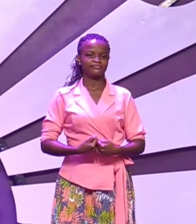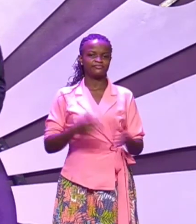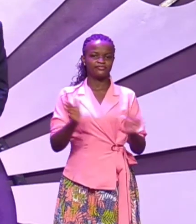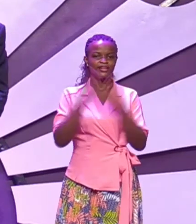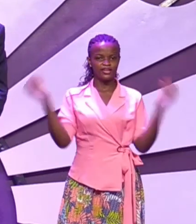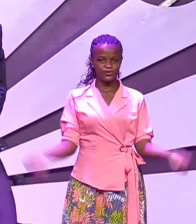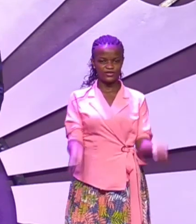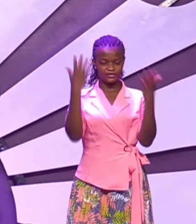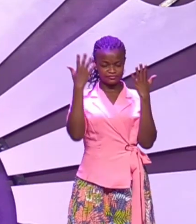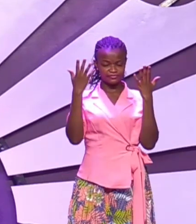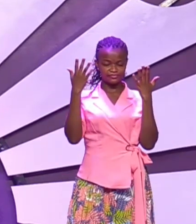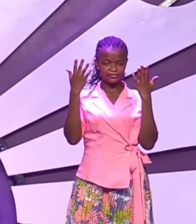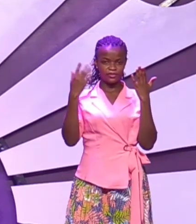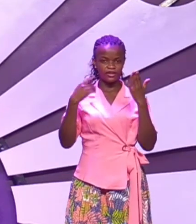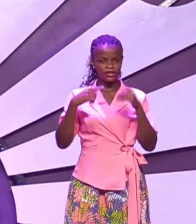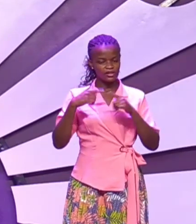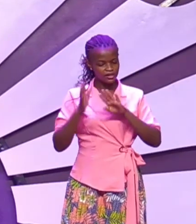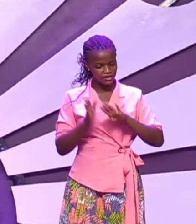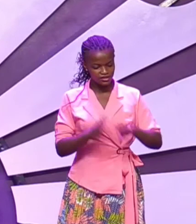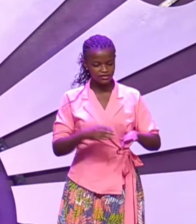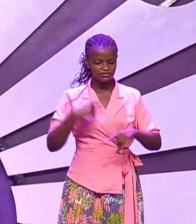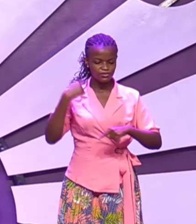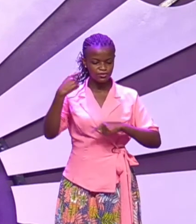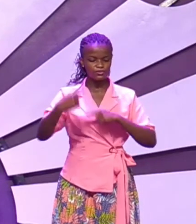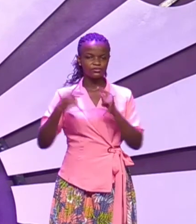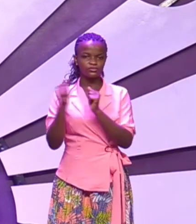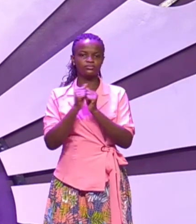move on with God